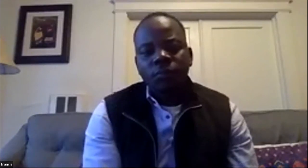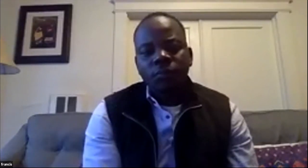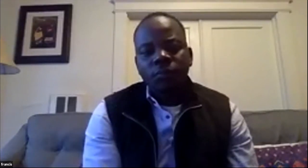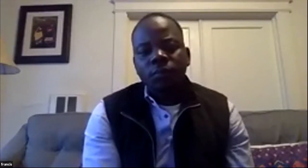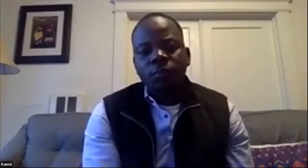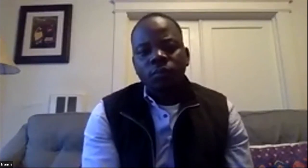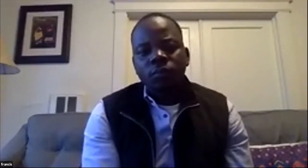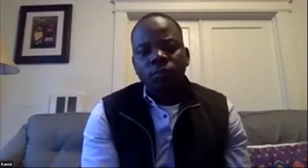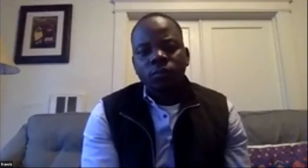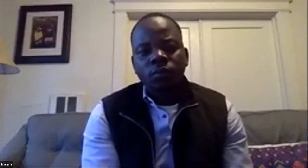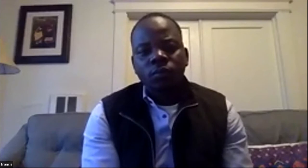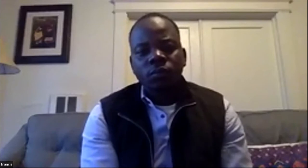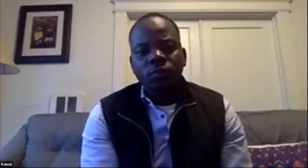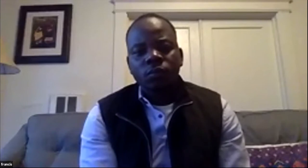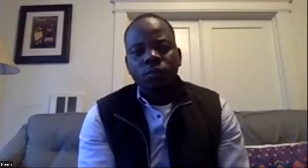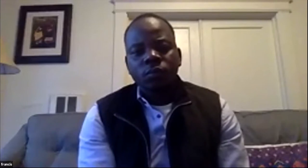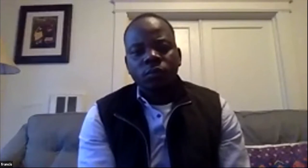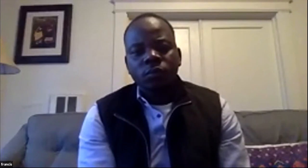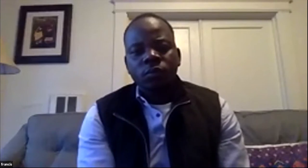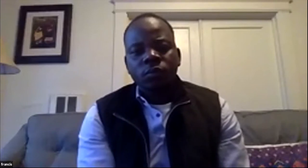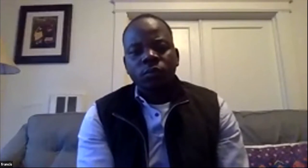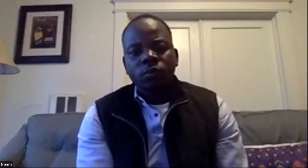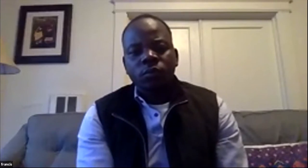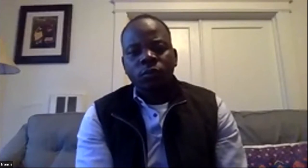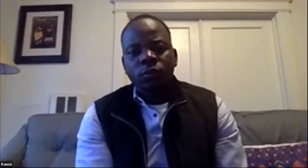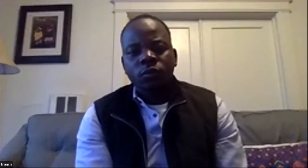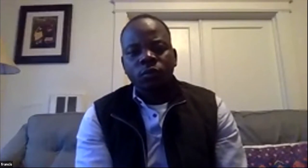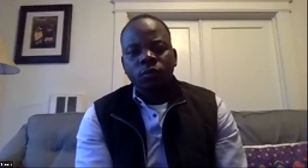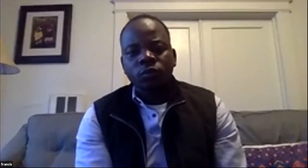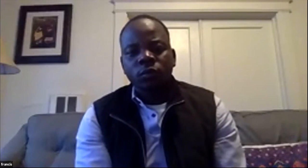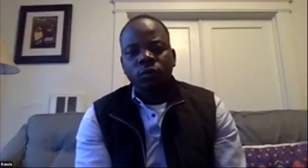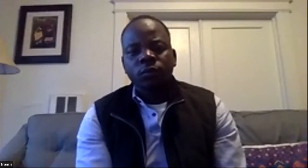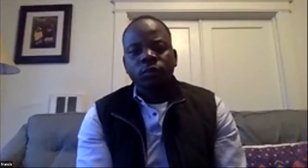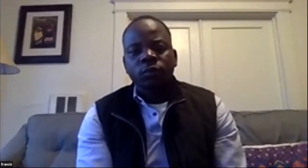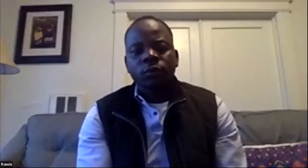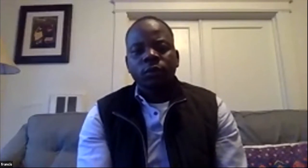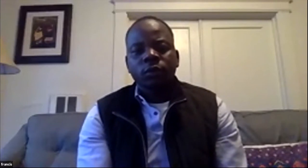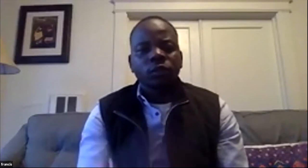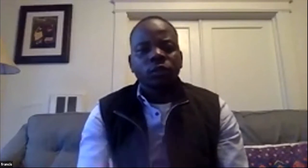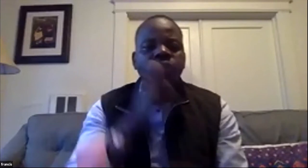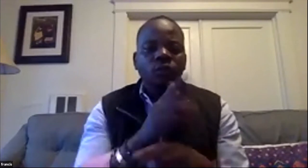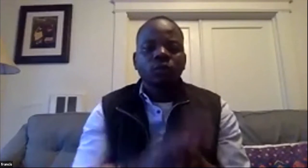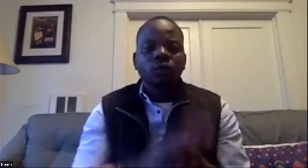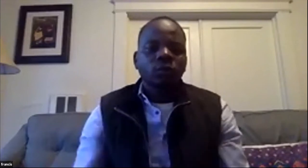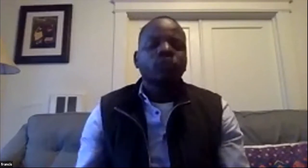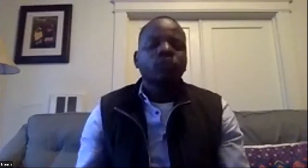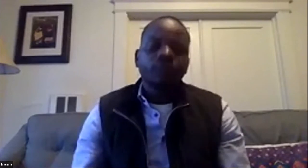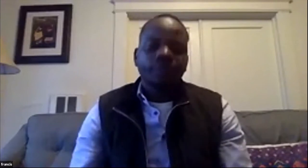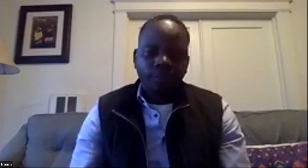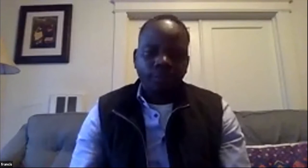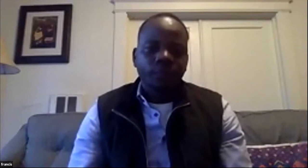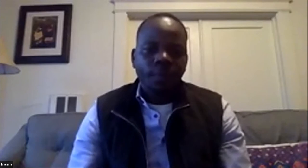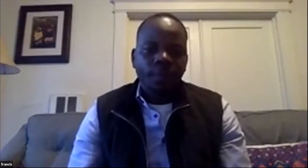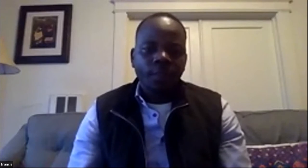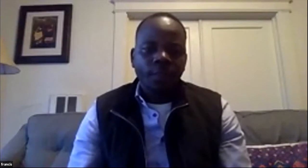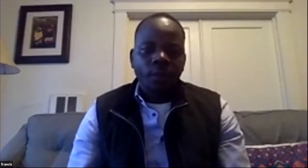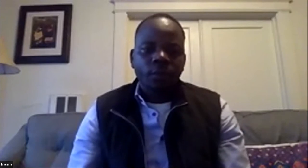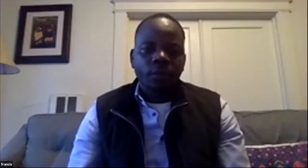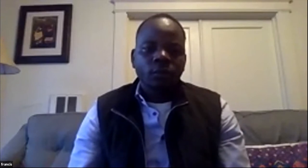are to teach his students how to support uh students in developing countries like with books and